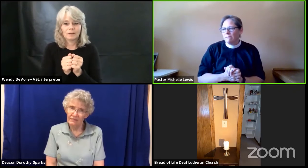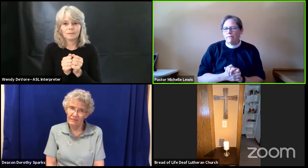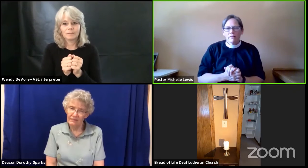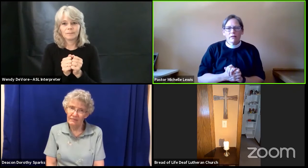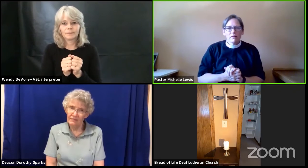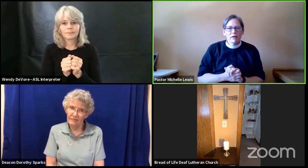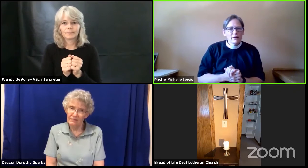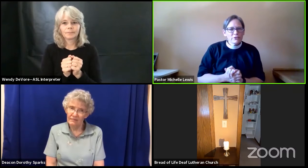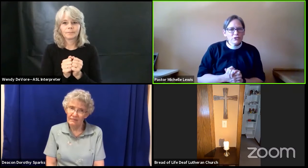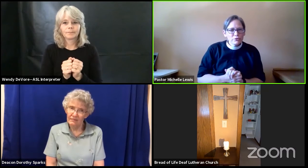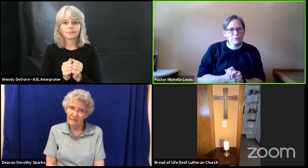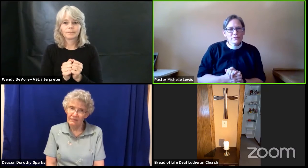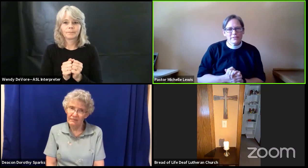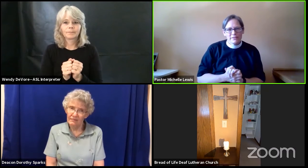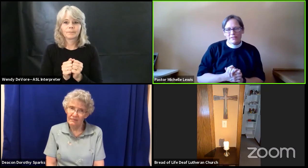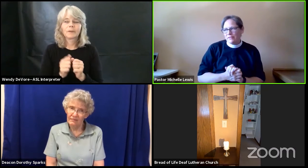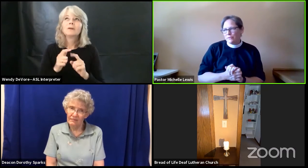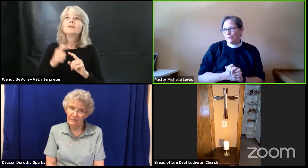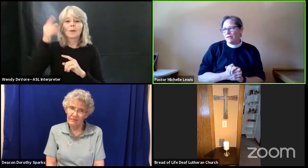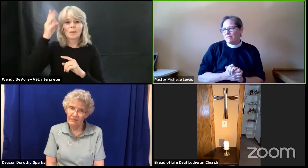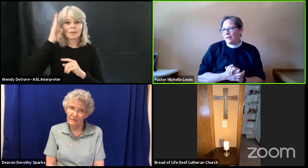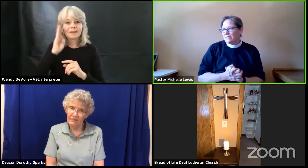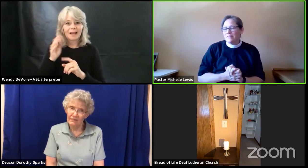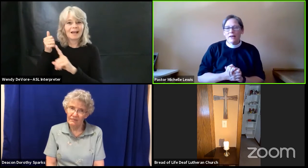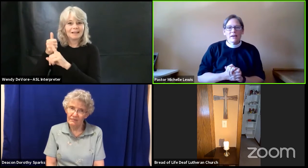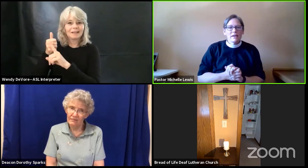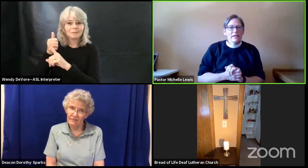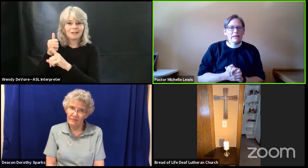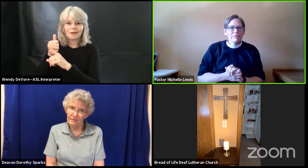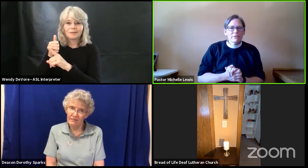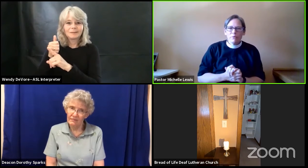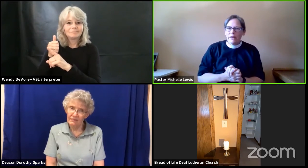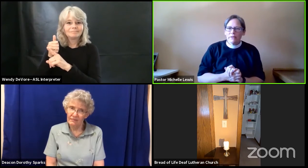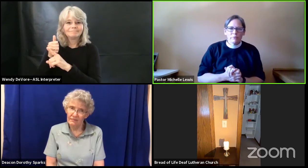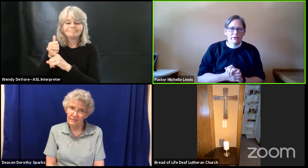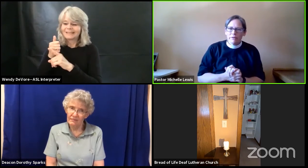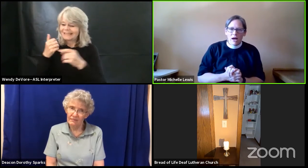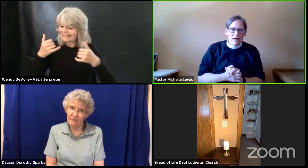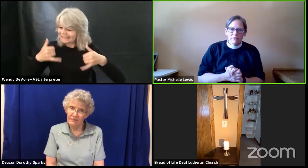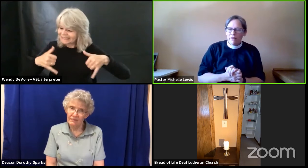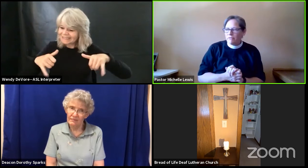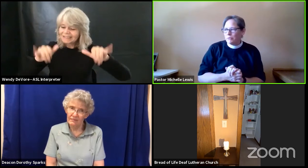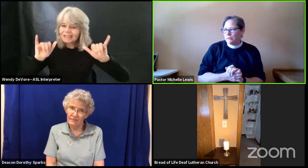God chooses to love us even when we are not lovable.